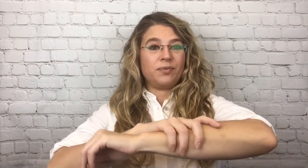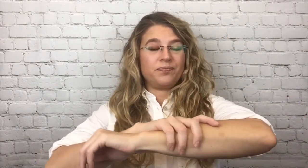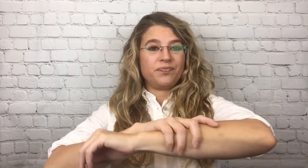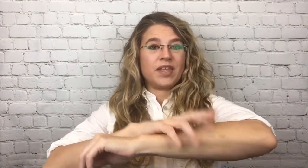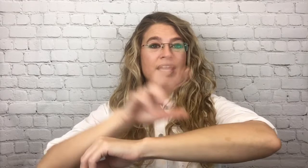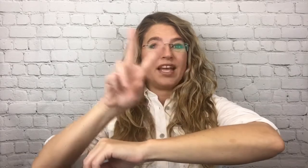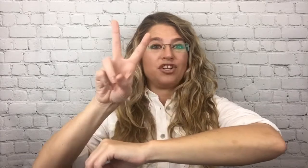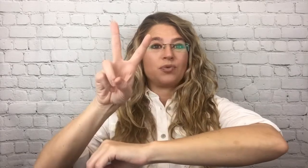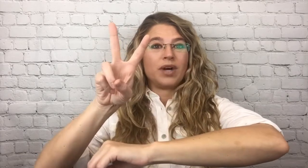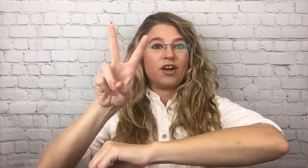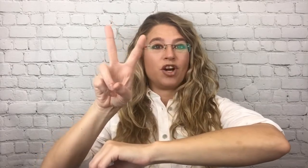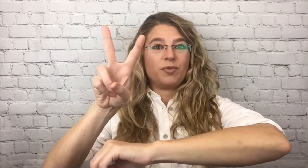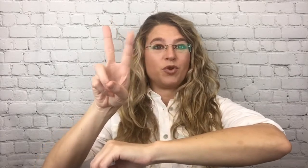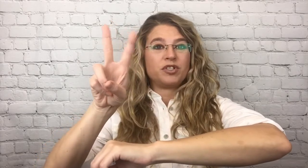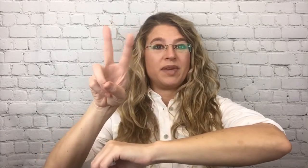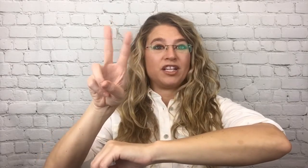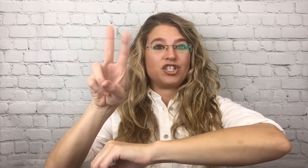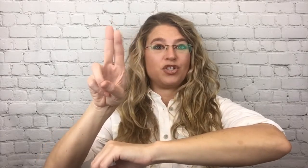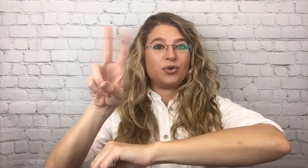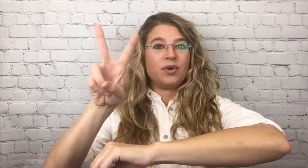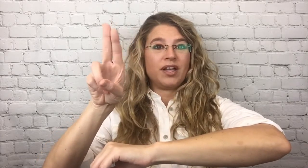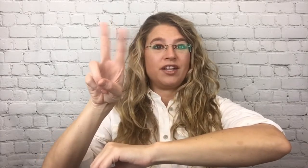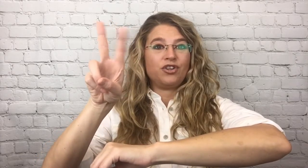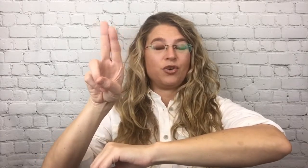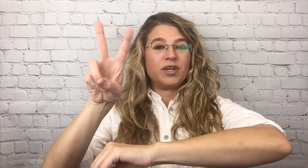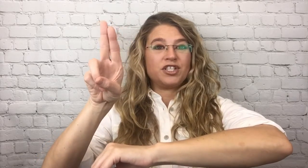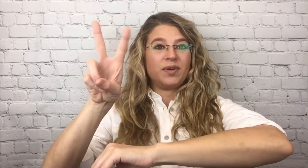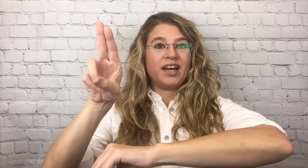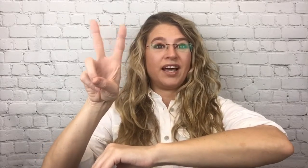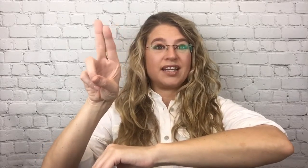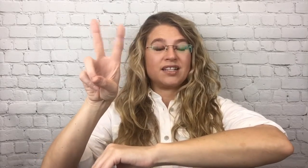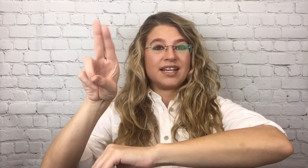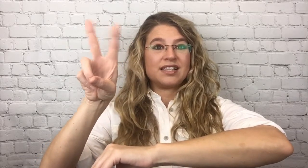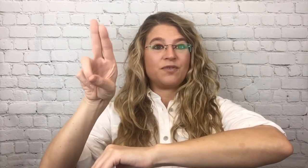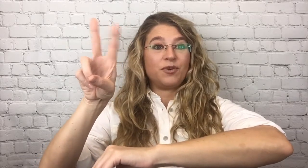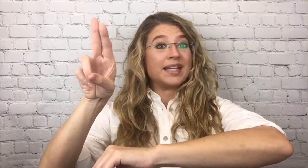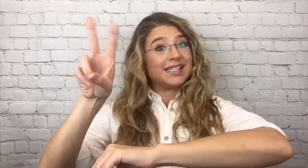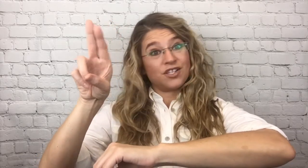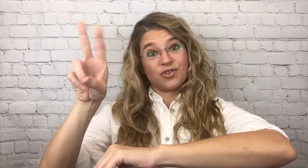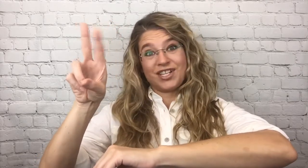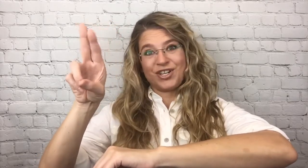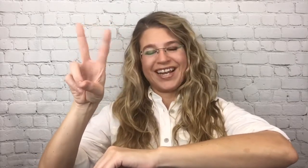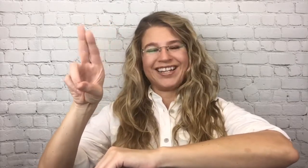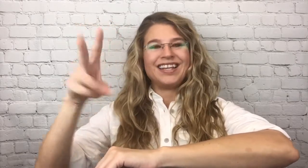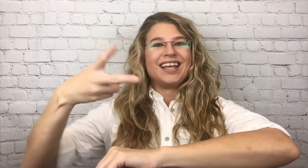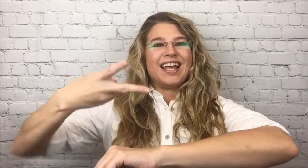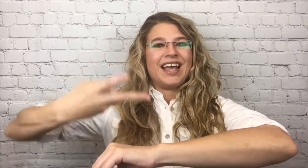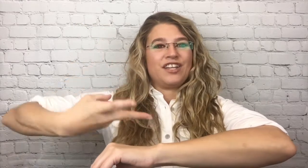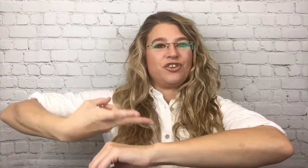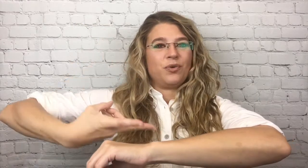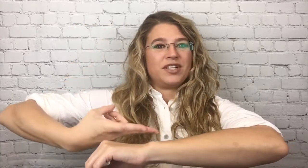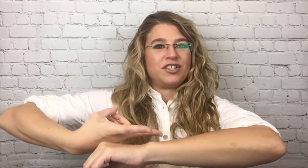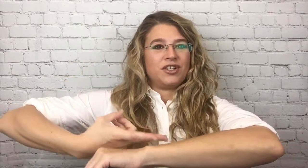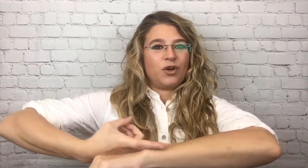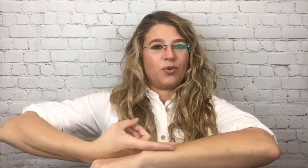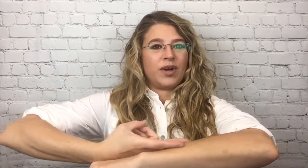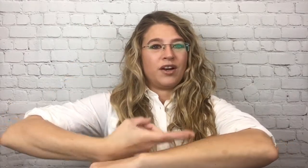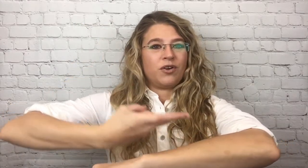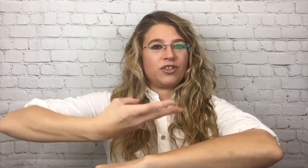and your right arm, you're going to make a two and you're going to cut as if you had scissors in your hand. And you're going to go right across